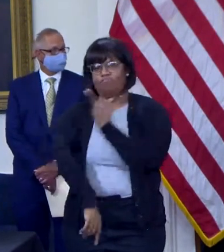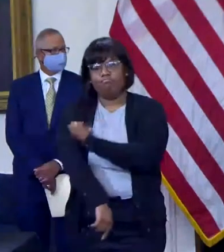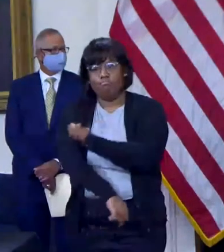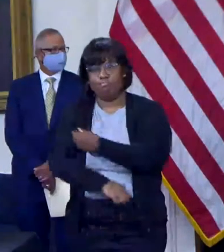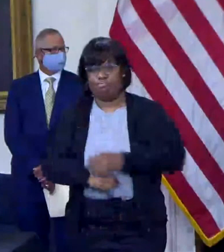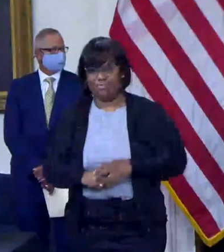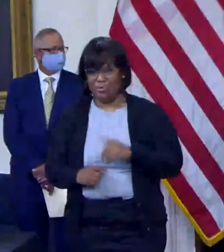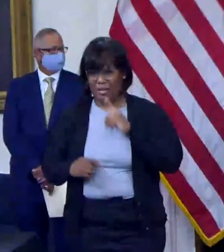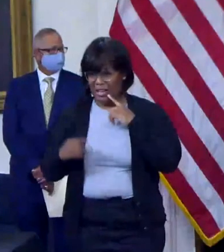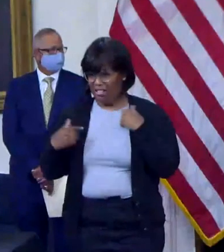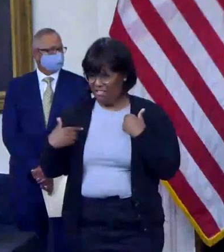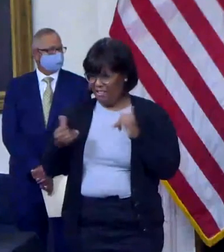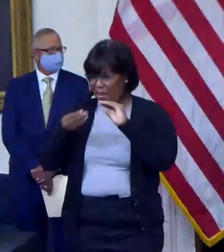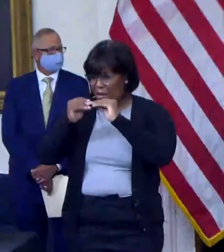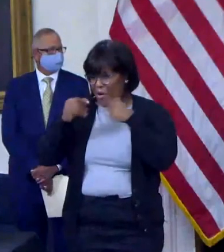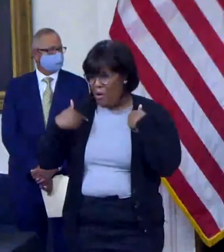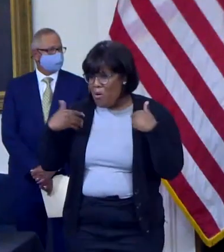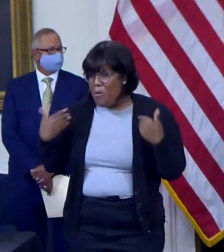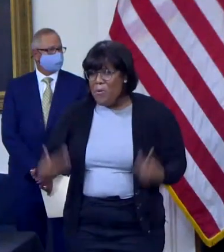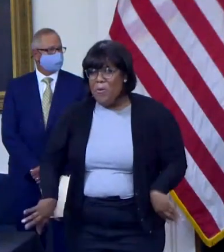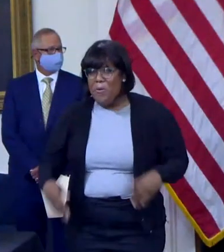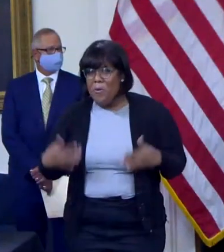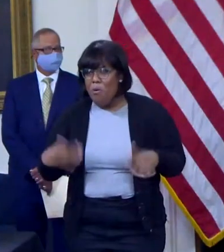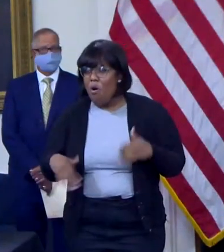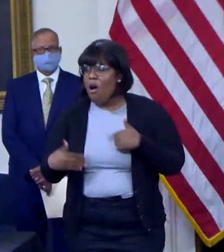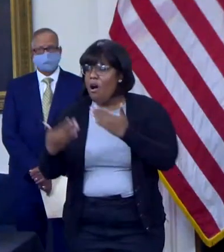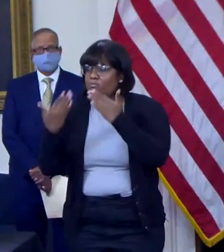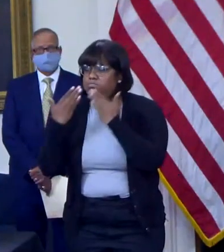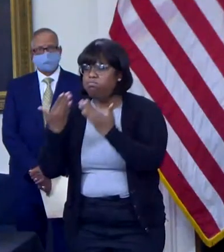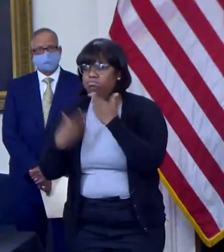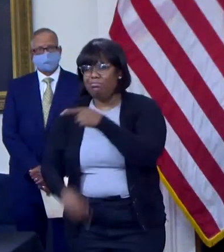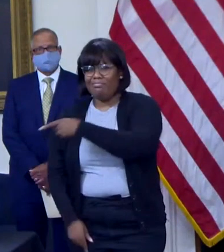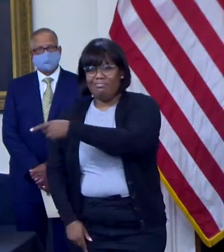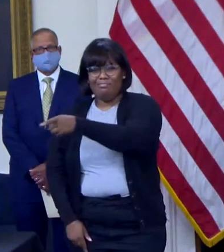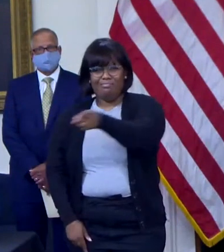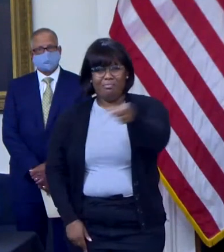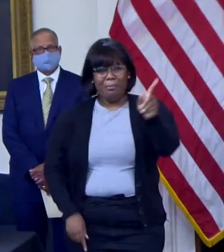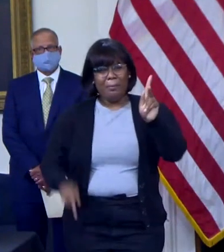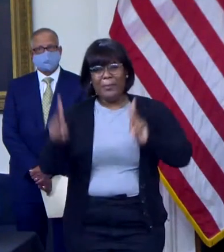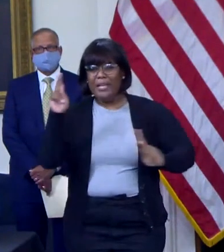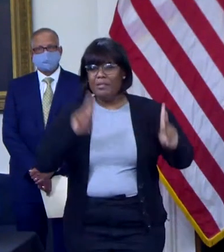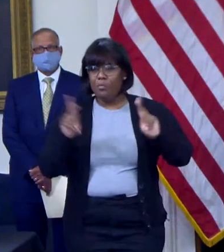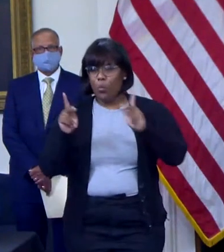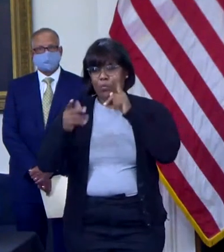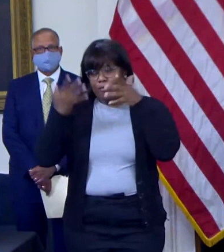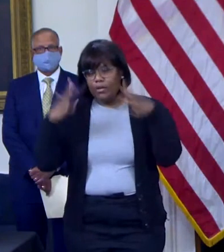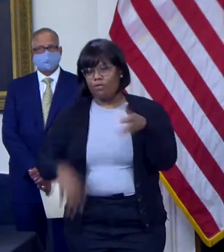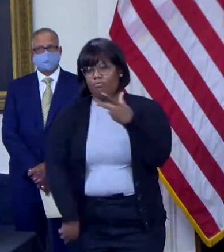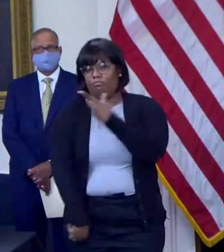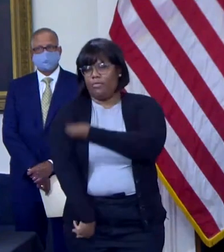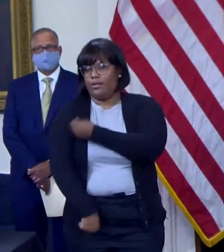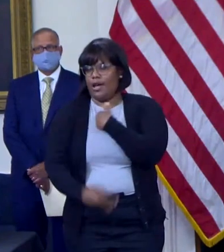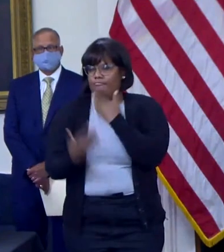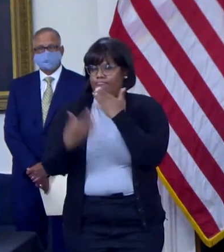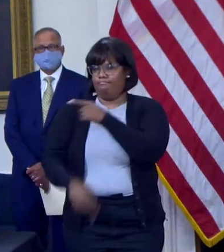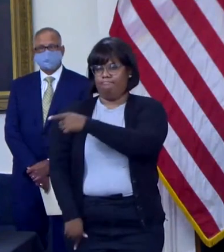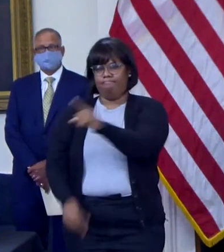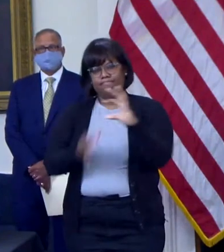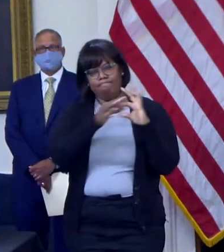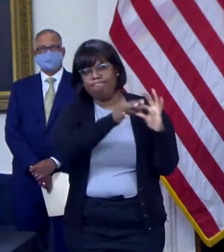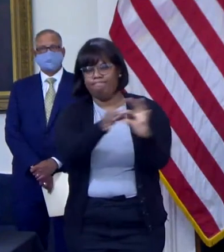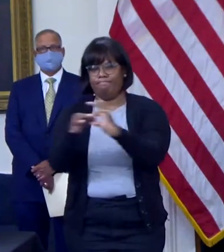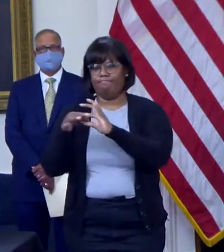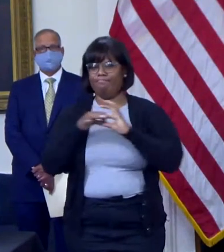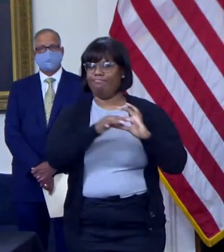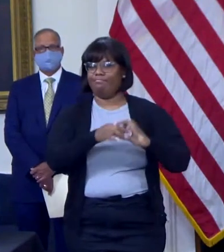moment to thank the millions of Marylanders who have gotten vaccinated. Our daily vaccination rate has